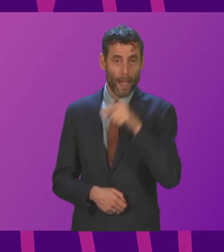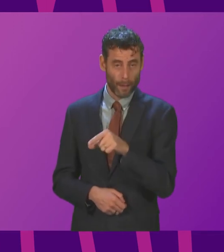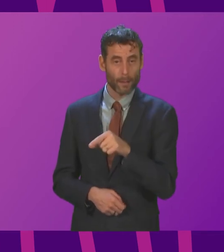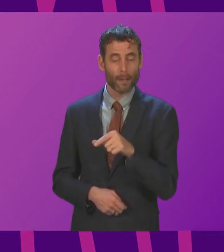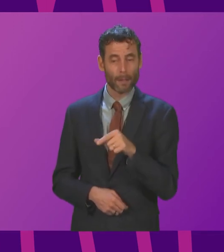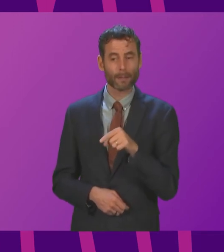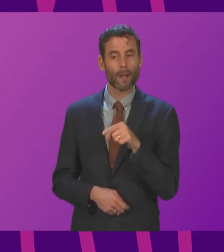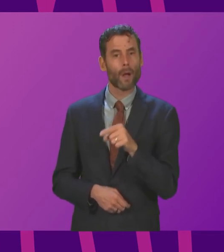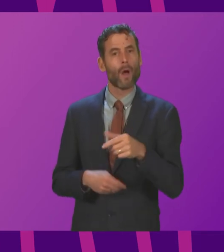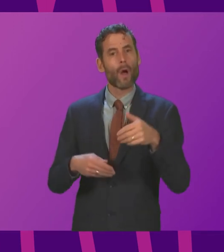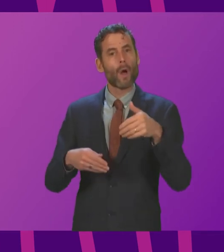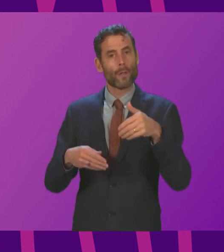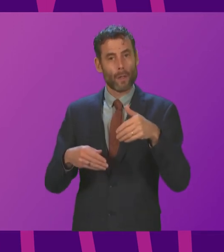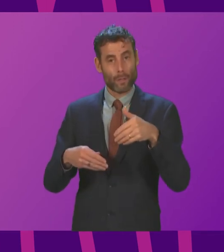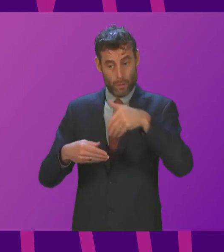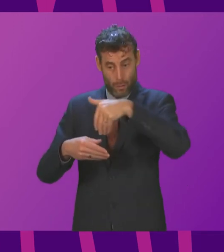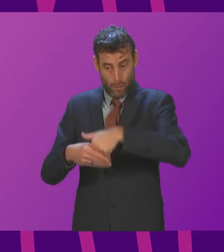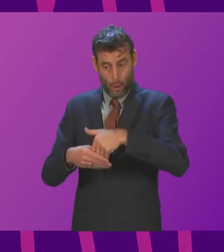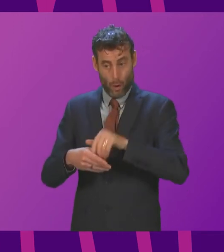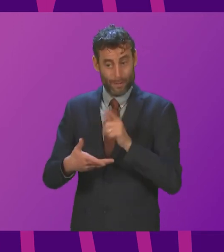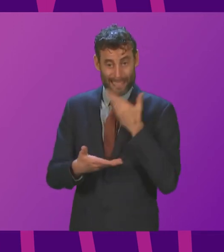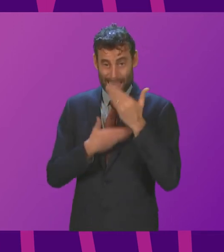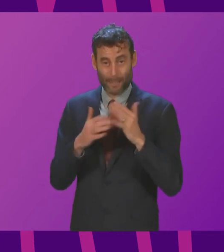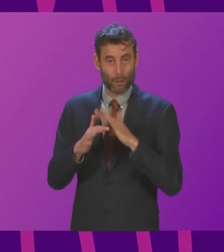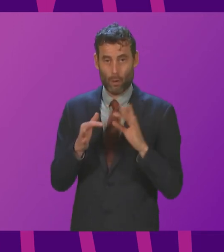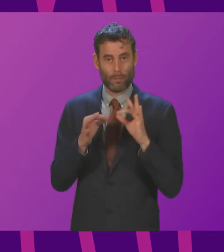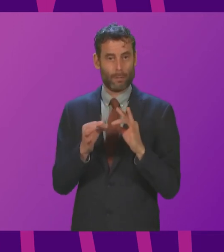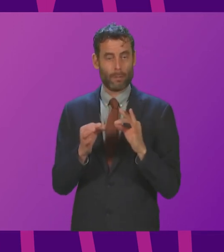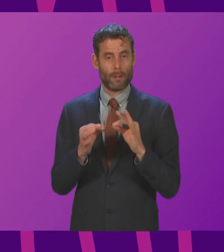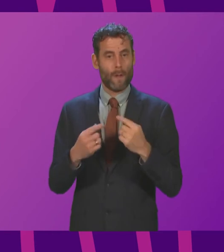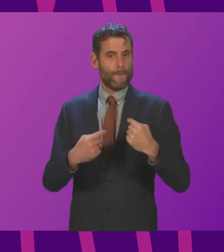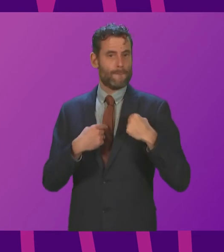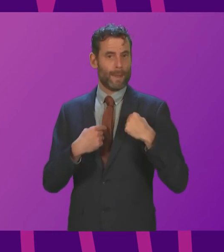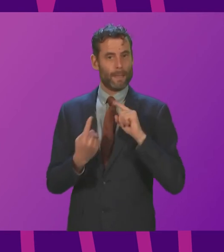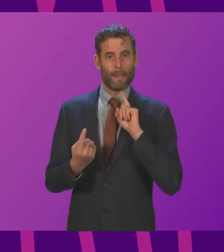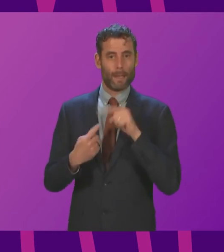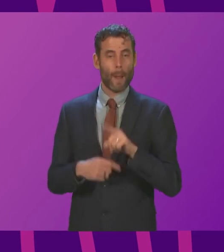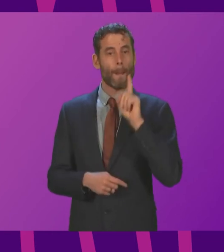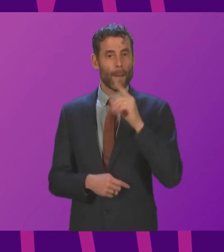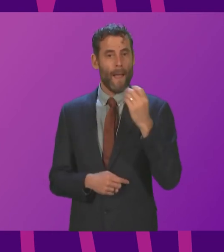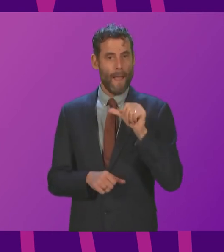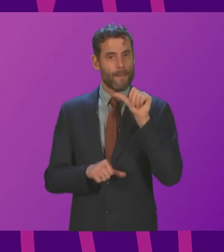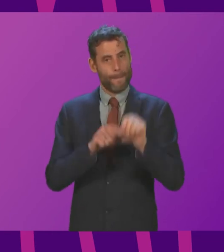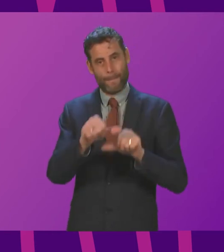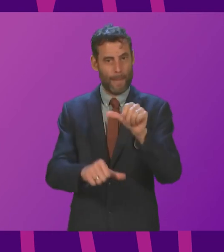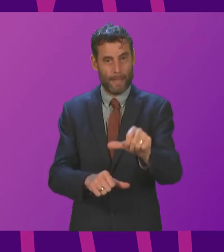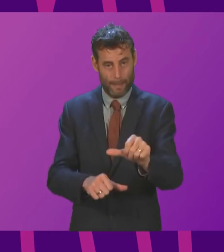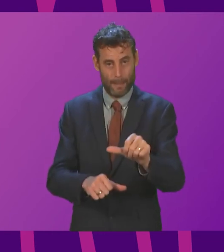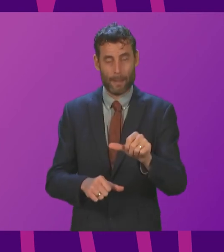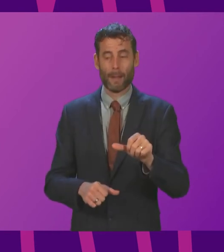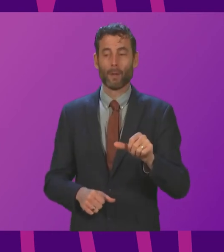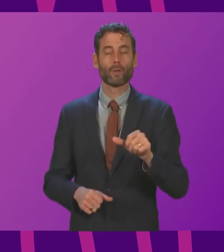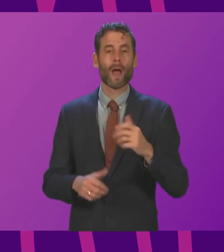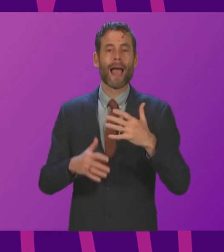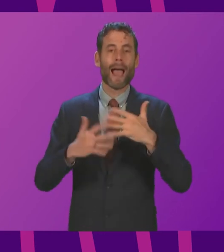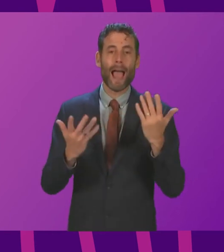contributions is not a matter for me in the chair. There does however exist a mechanism by which members can correct any